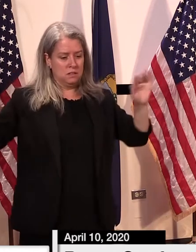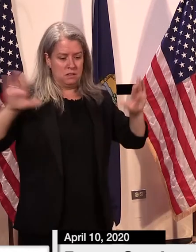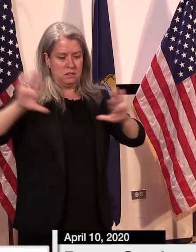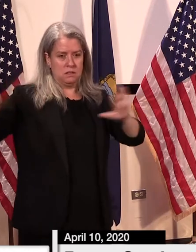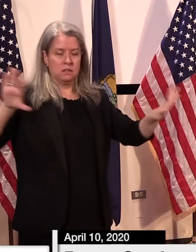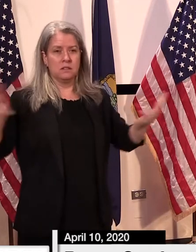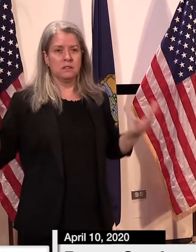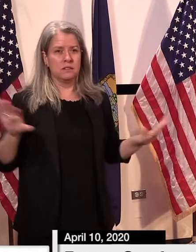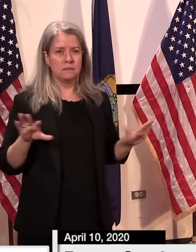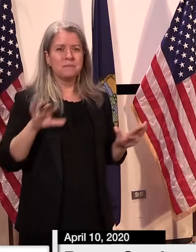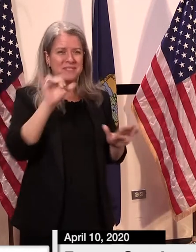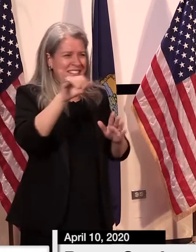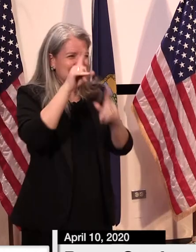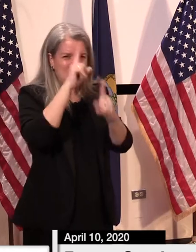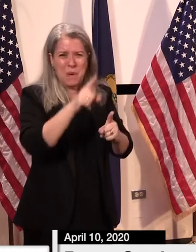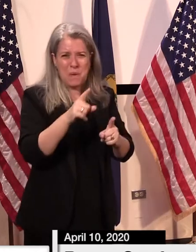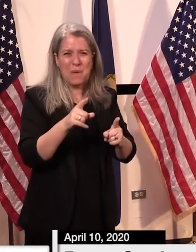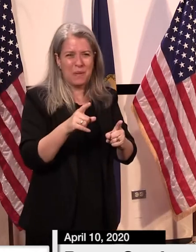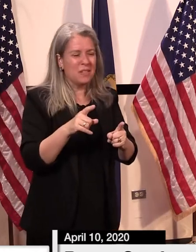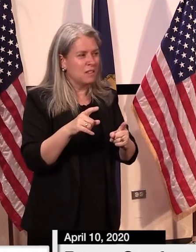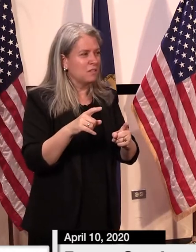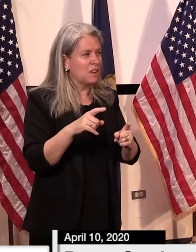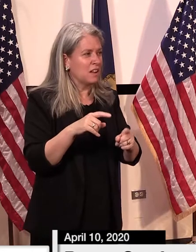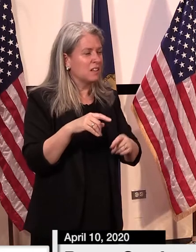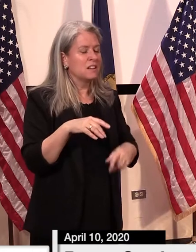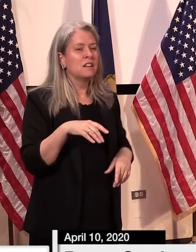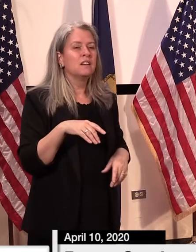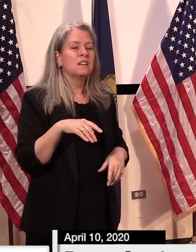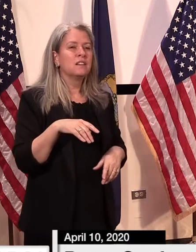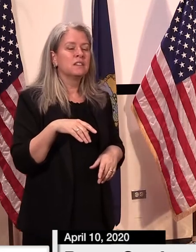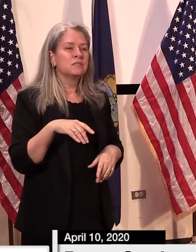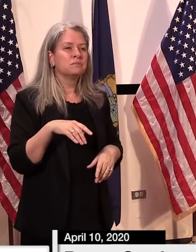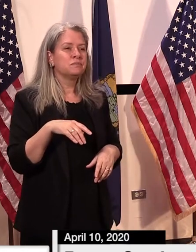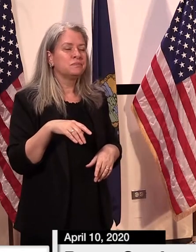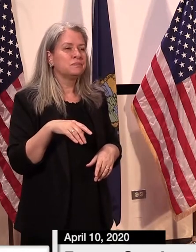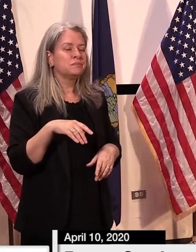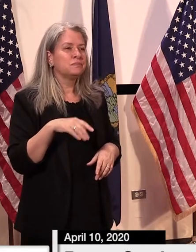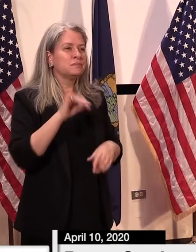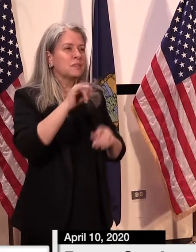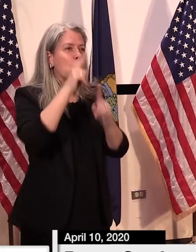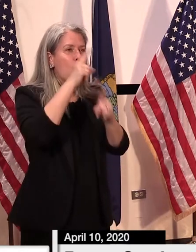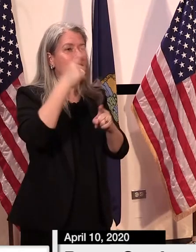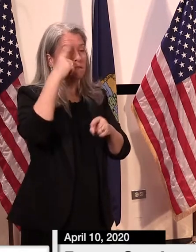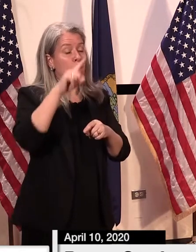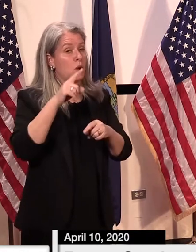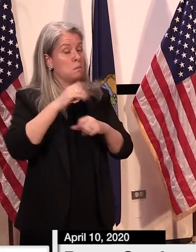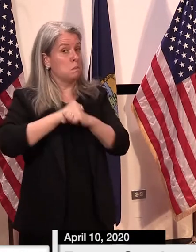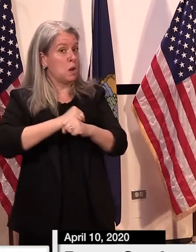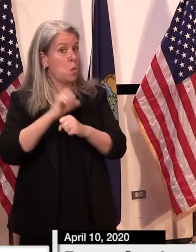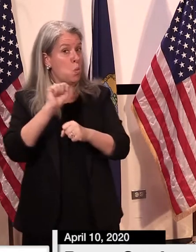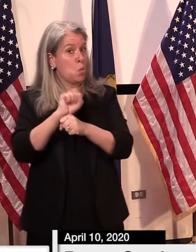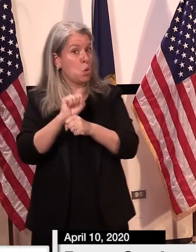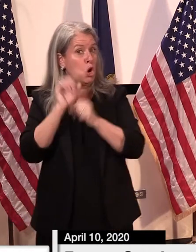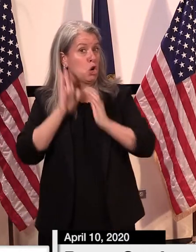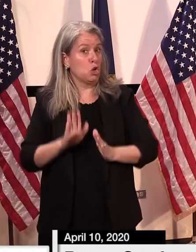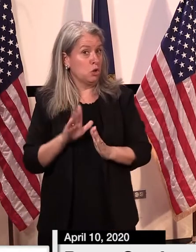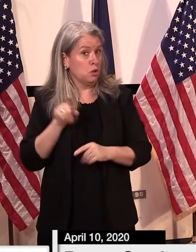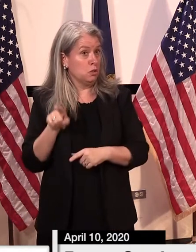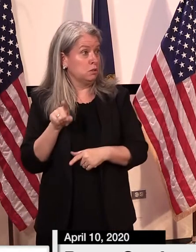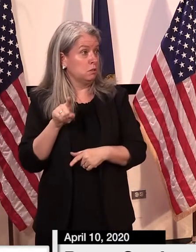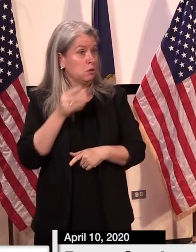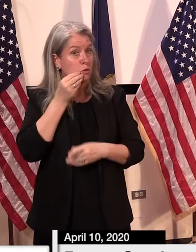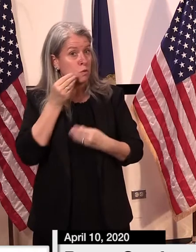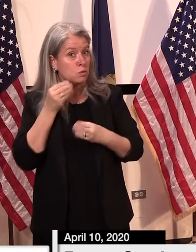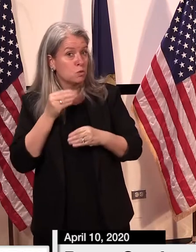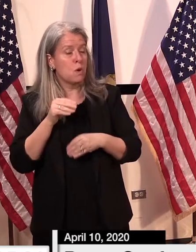uh, that's part of the goal, both for, uh, those, uh, in, uh, for the workers, uh, in those businesses, as well